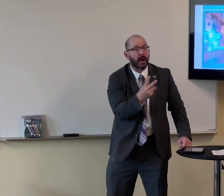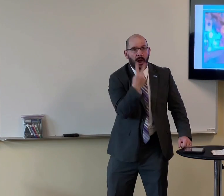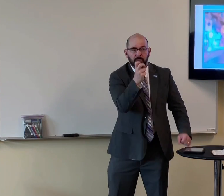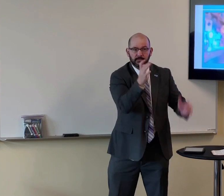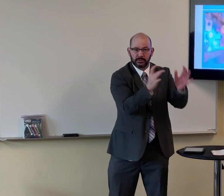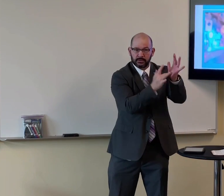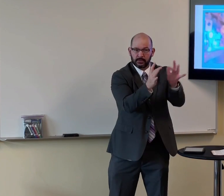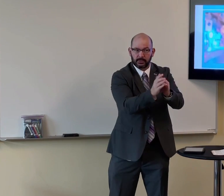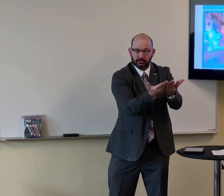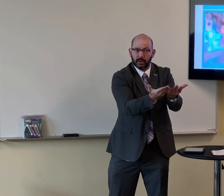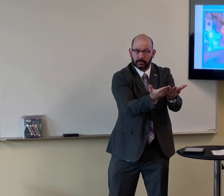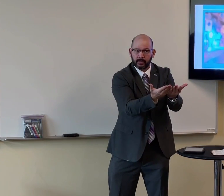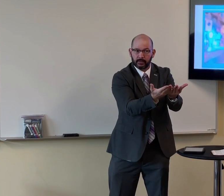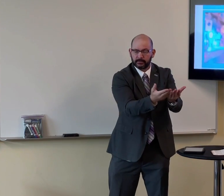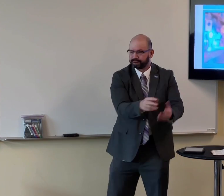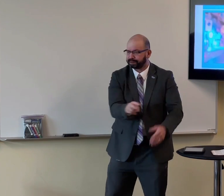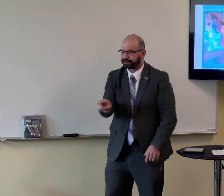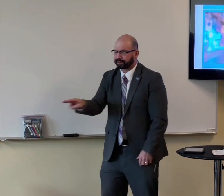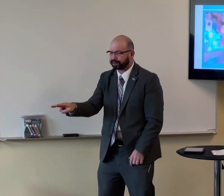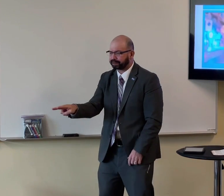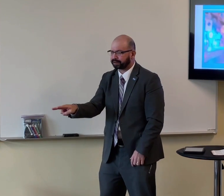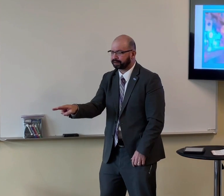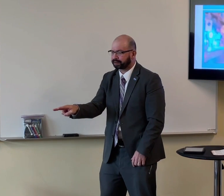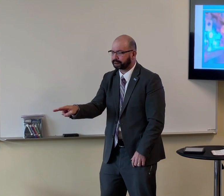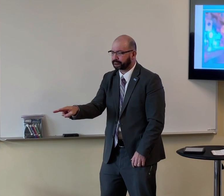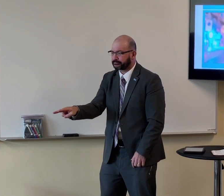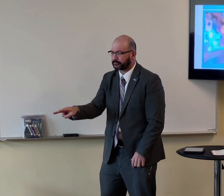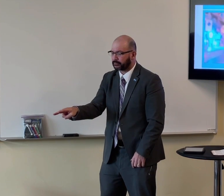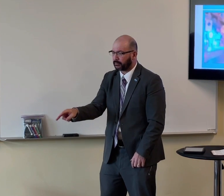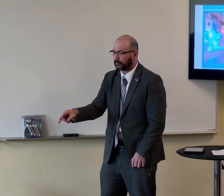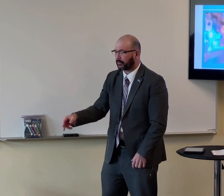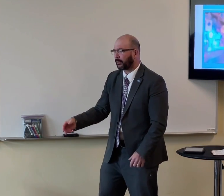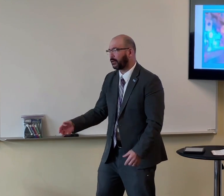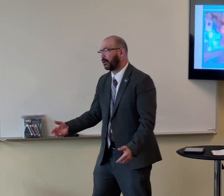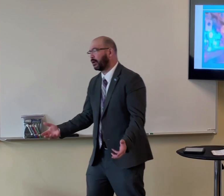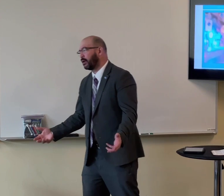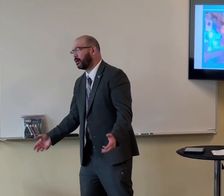But if you doubt there's a God, you doubt the Bible, you look at this old feeble person,